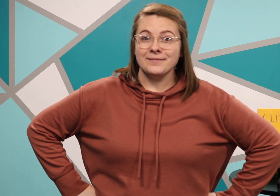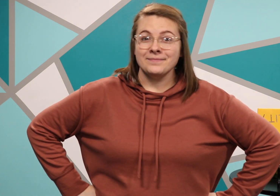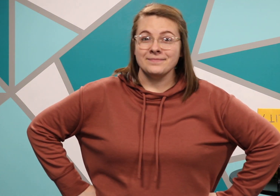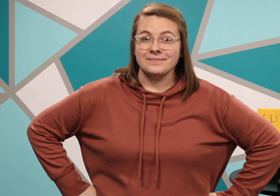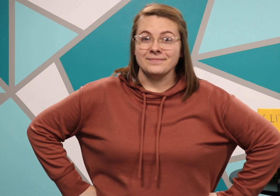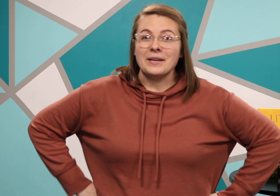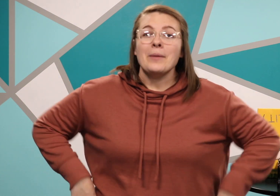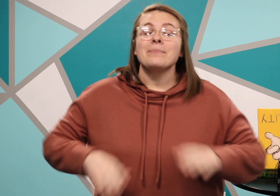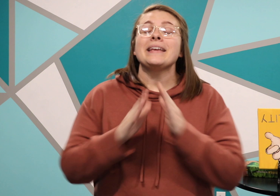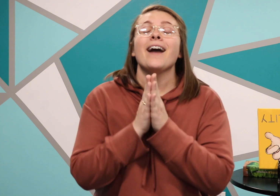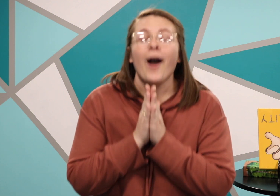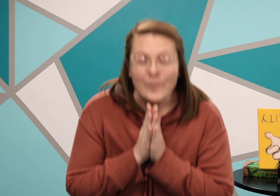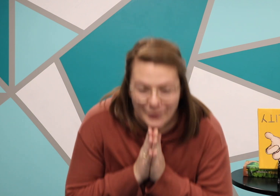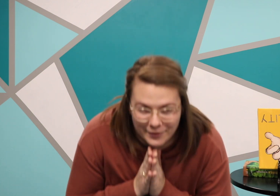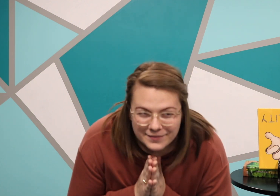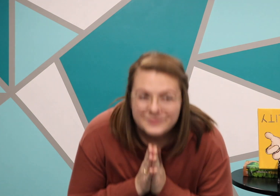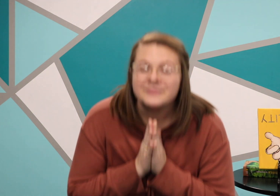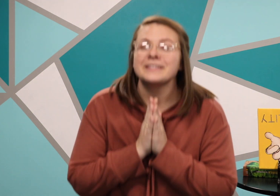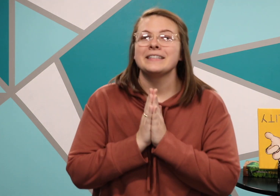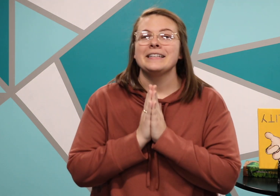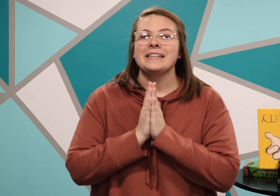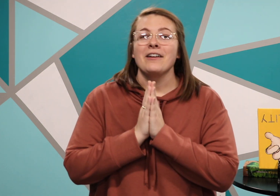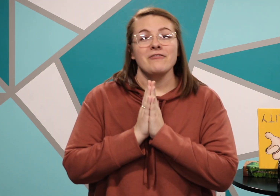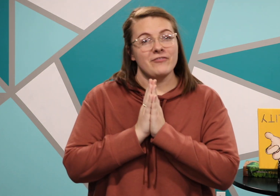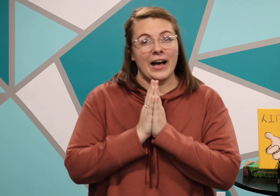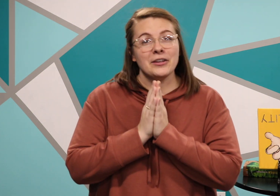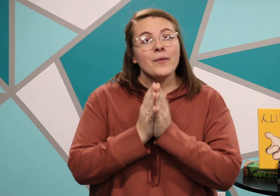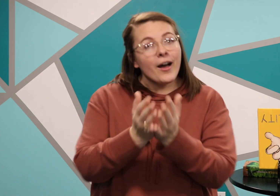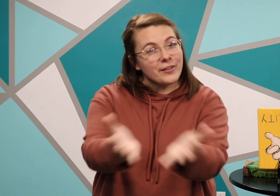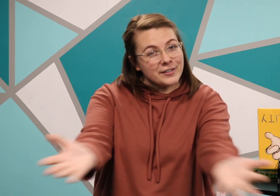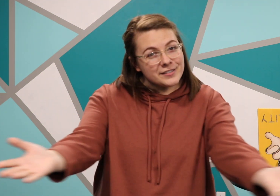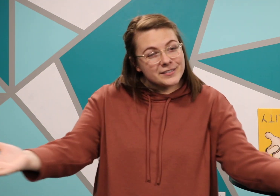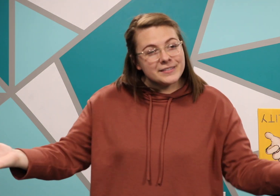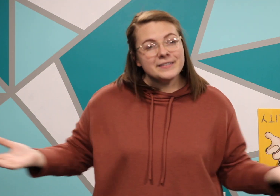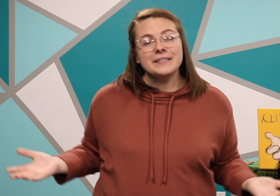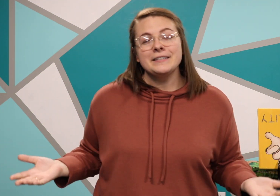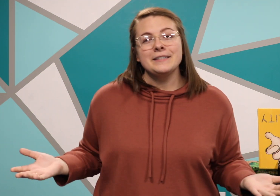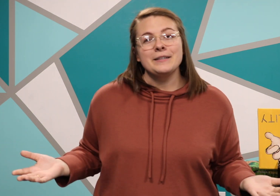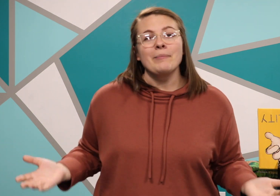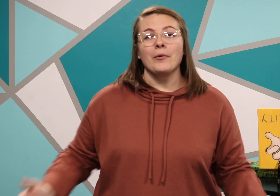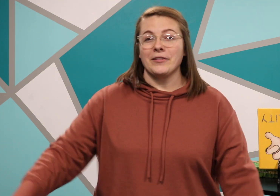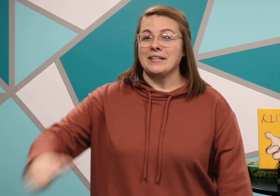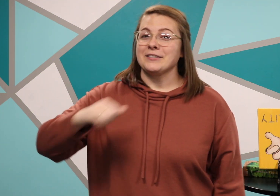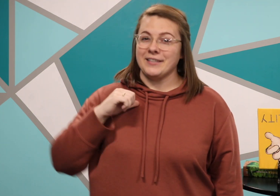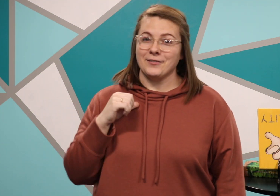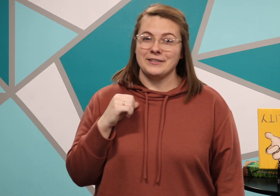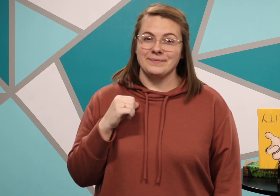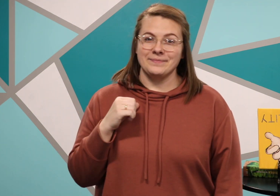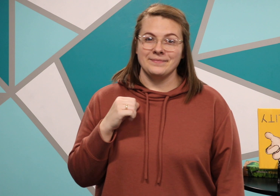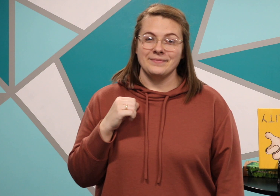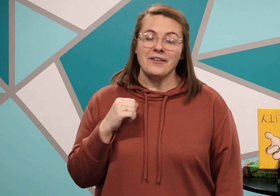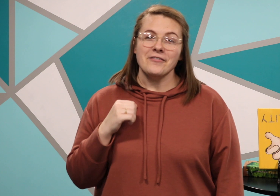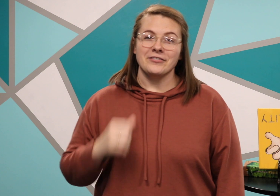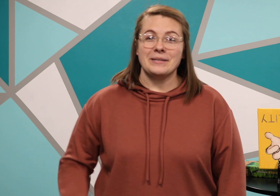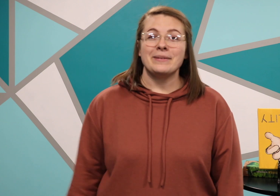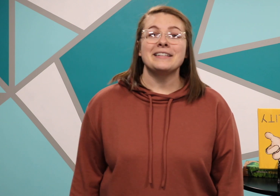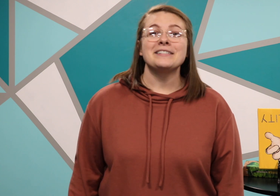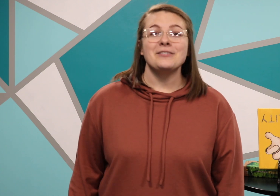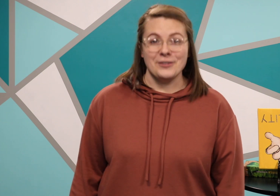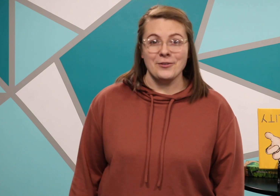Instead, be humble. Value others more than yourselves. Philippians 2